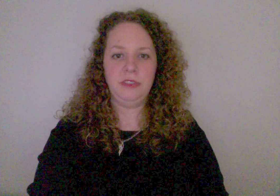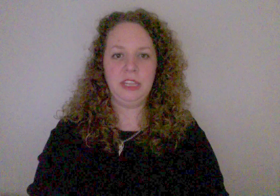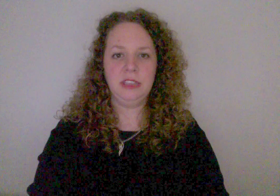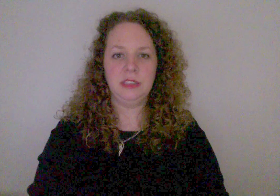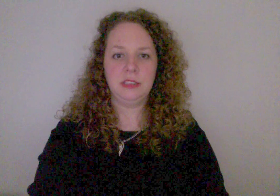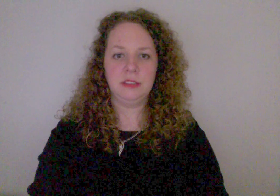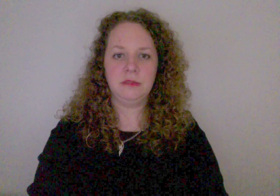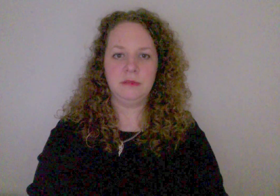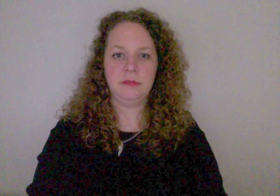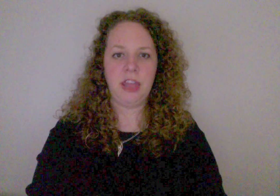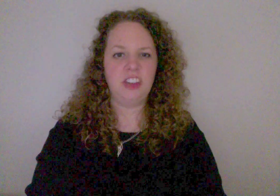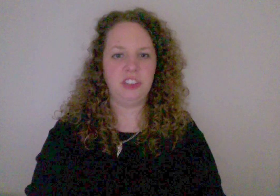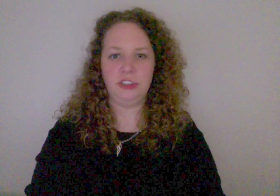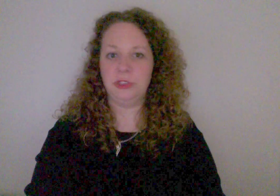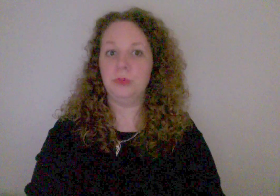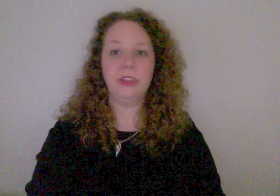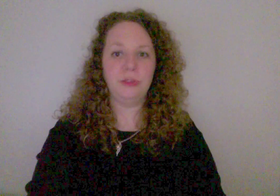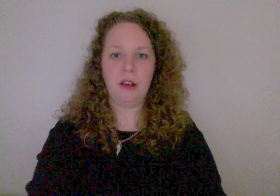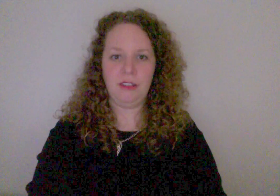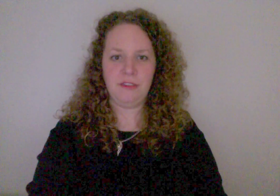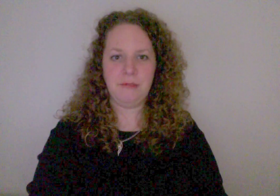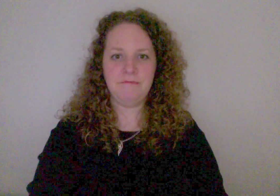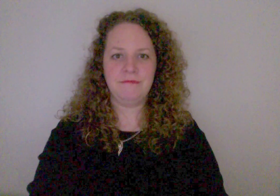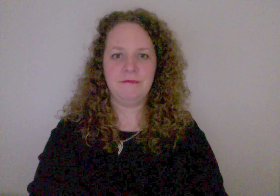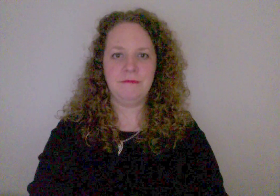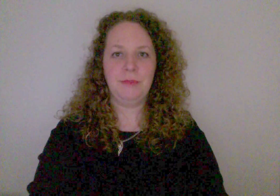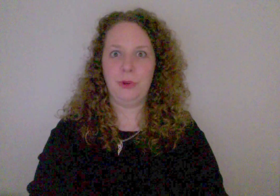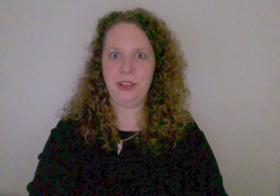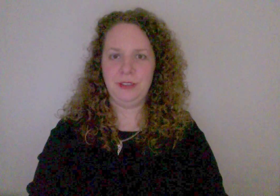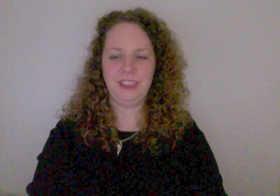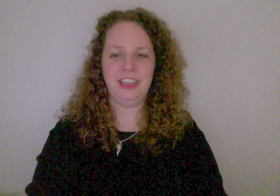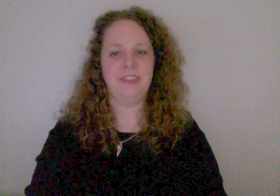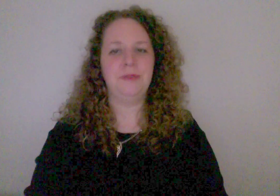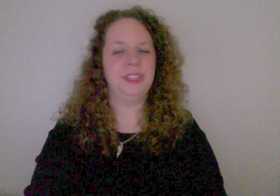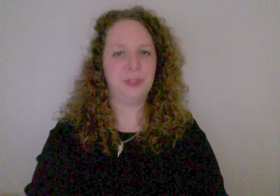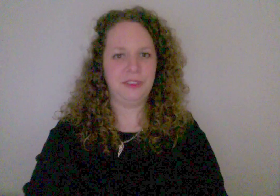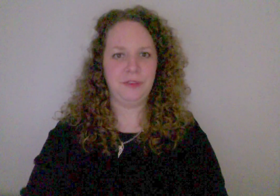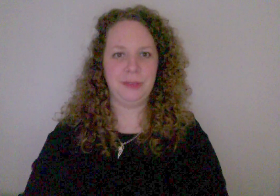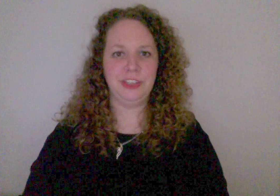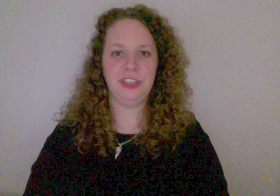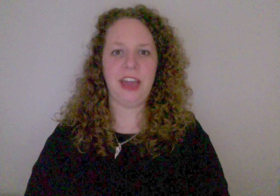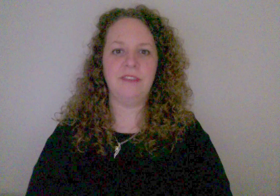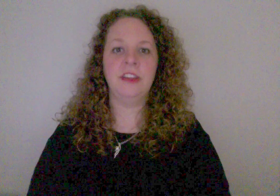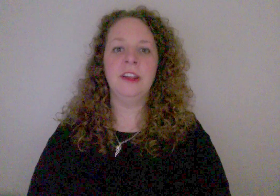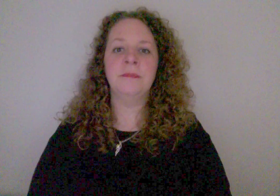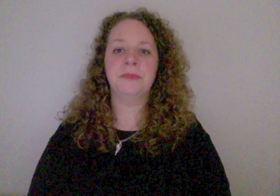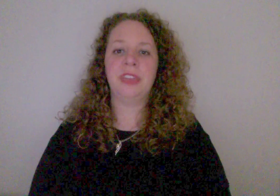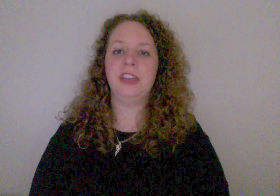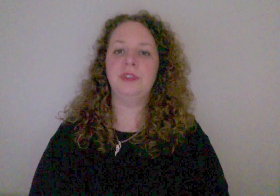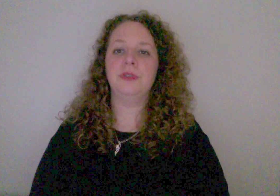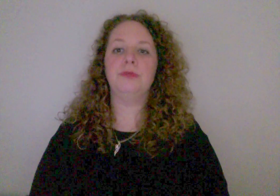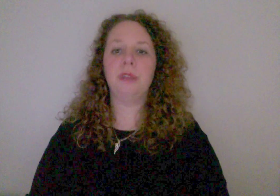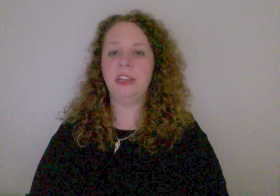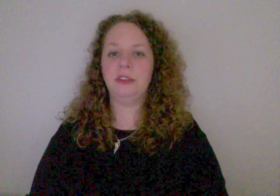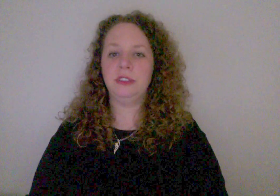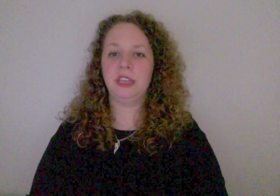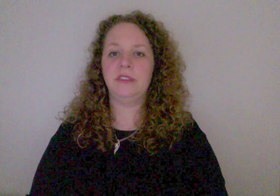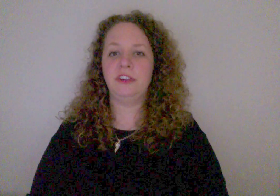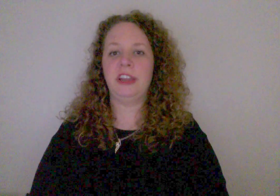these. Actually, I'll just read through all of them for you to death, but it's good information to have. Okay, so the radial side of your hand,